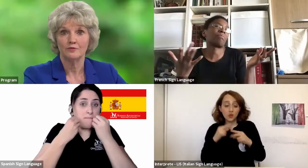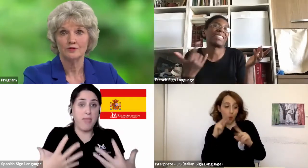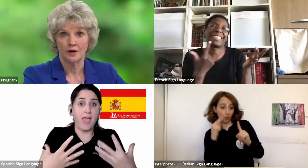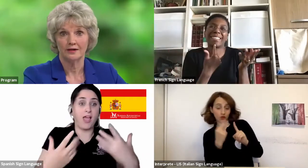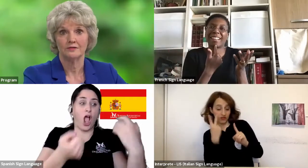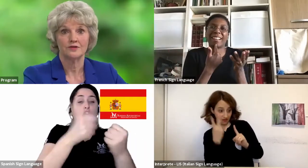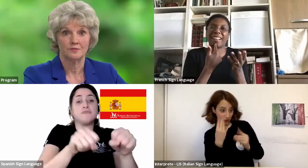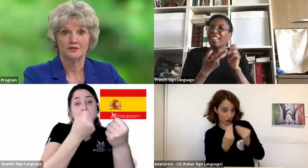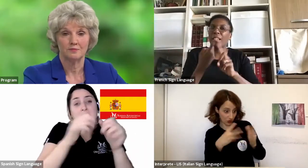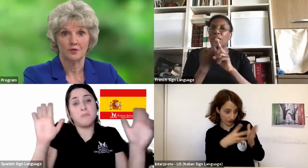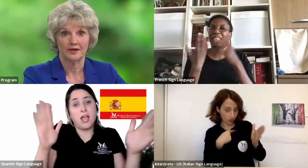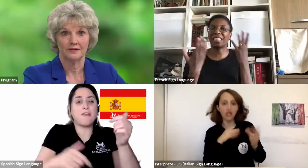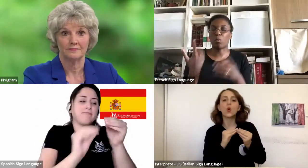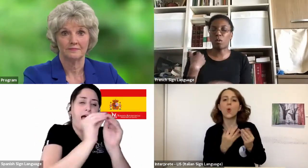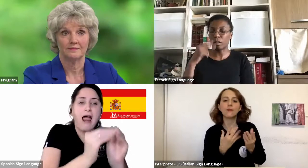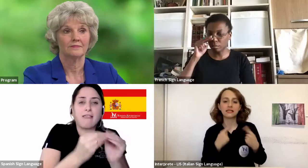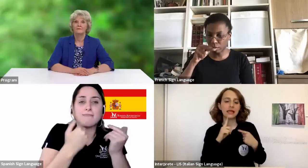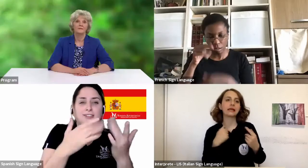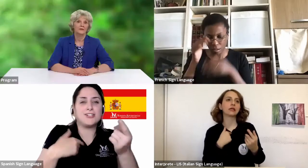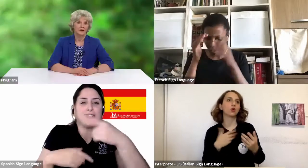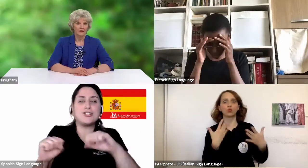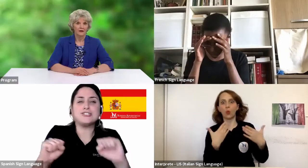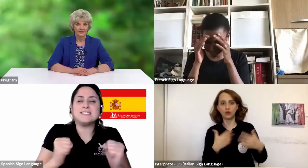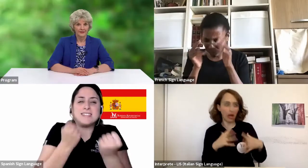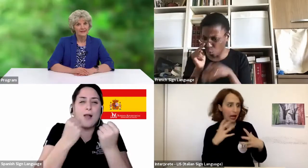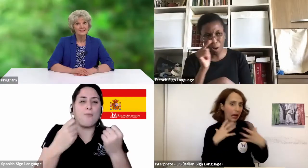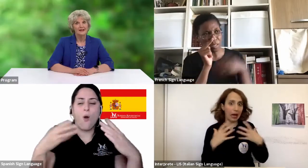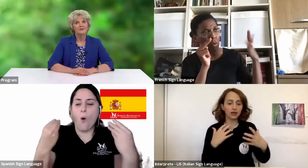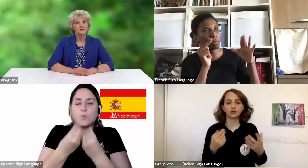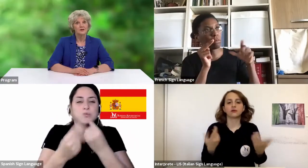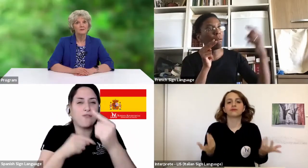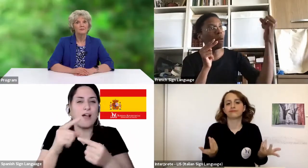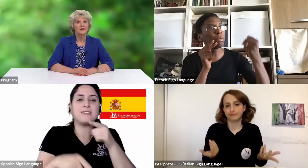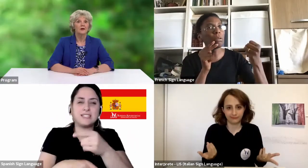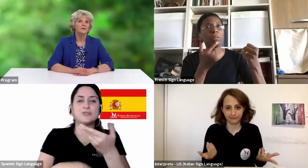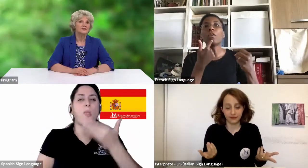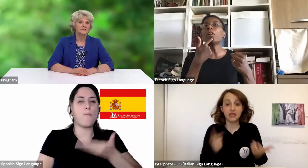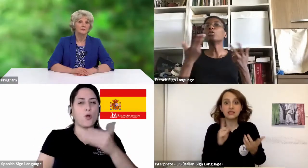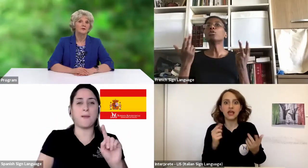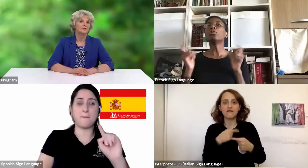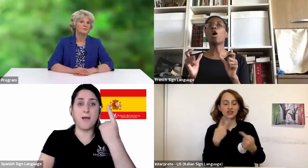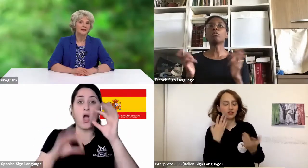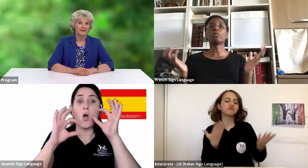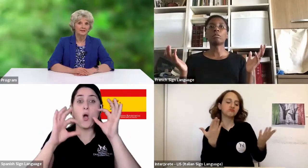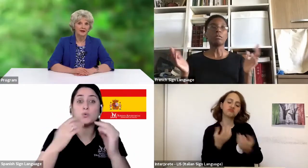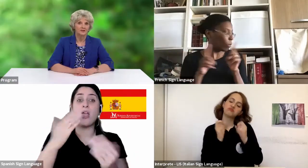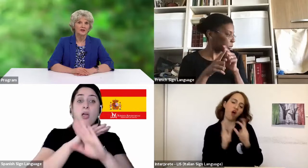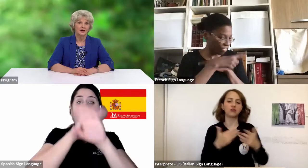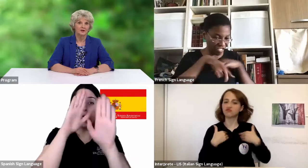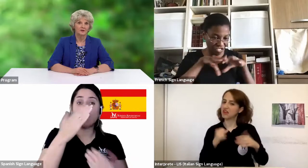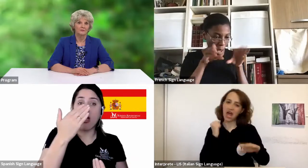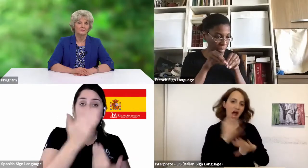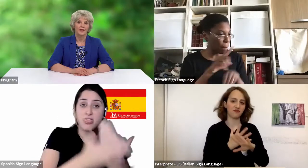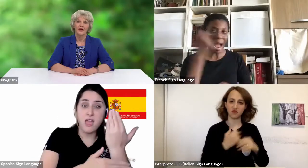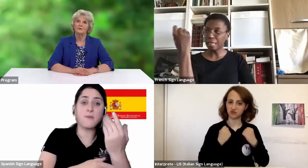That was what was most important. On the last day of the trip, we stopped for a picnic lunch